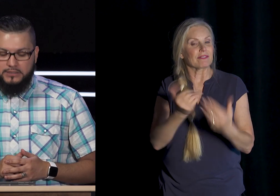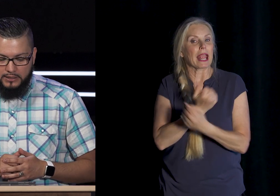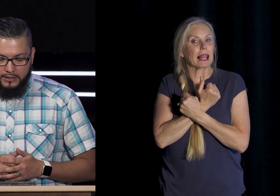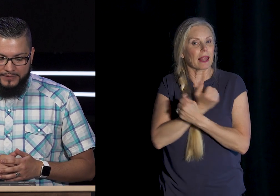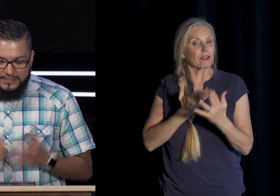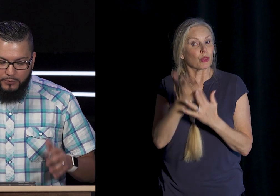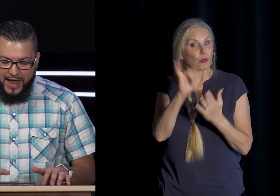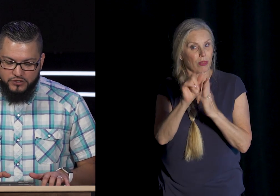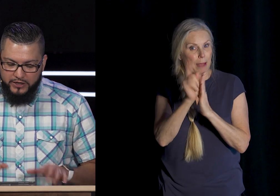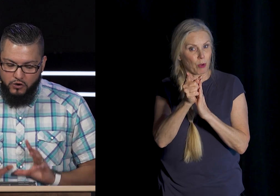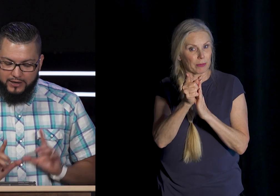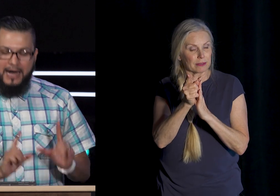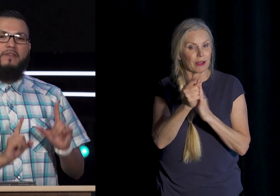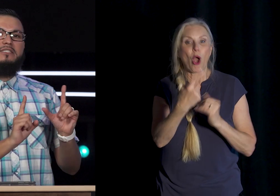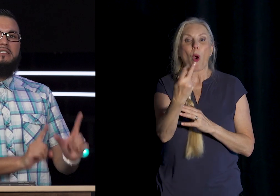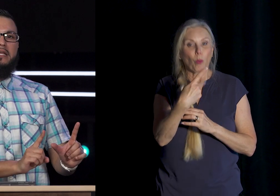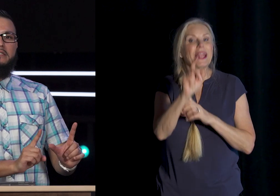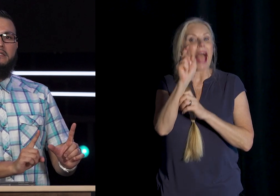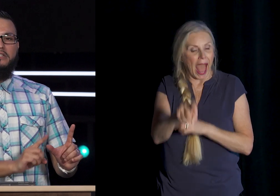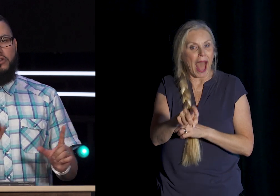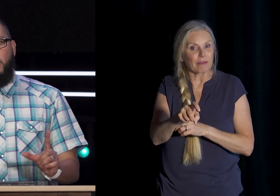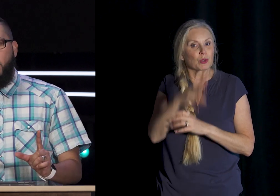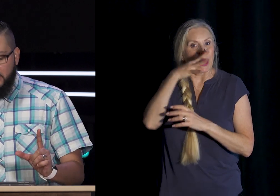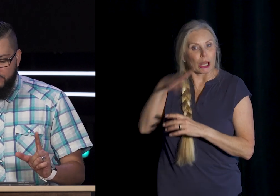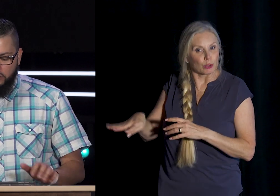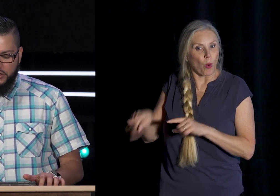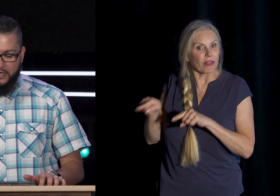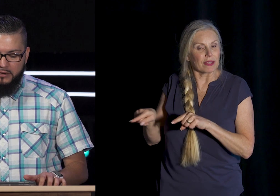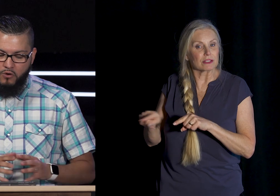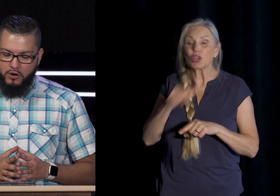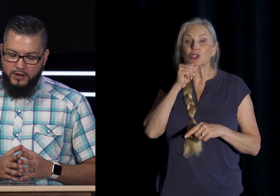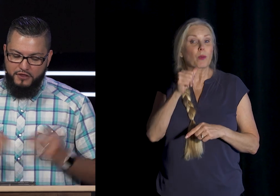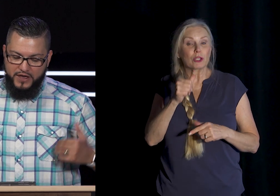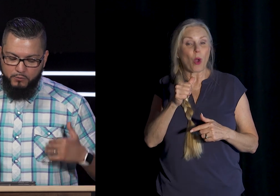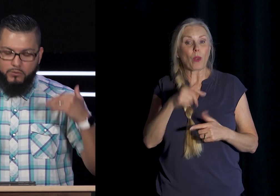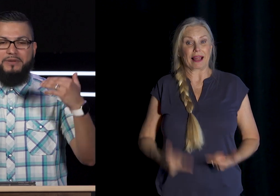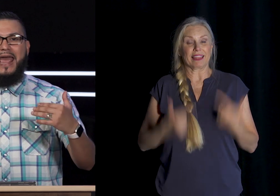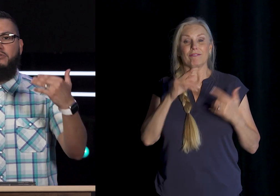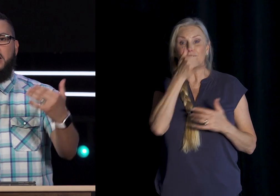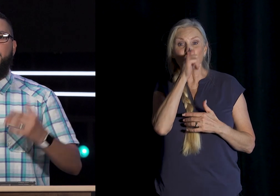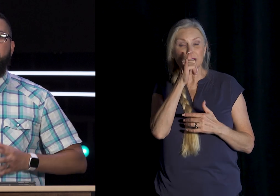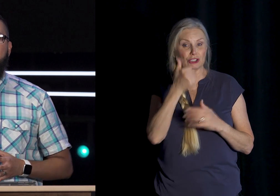See We Have To Ignore Godless Deeds So That We Won't Live Foolish Anymore Then We Will Be To Understand